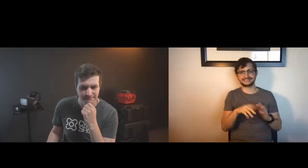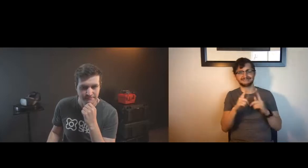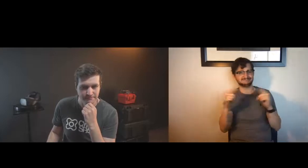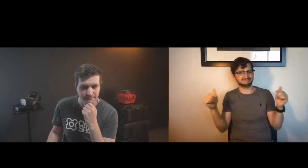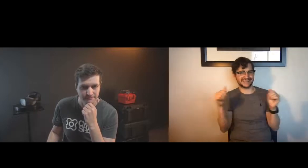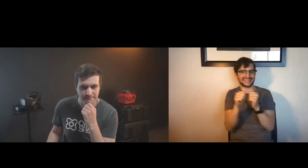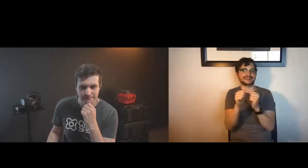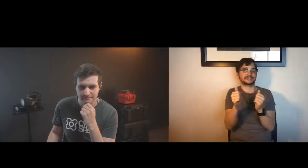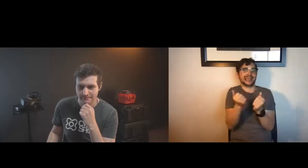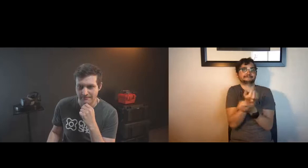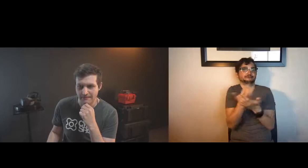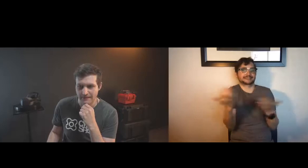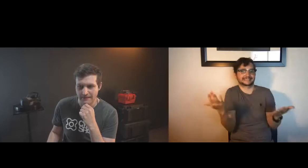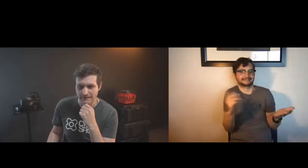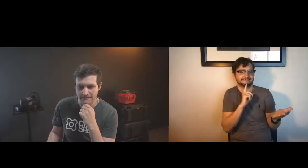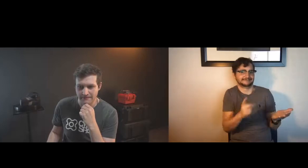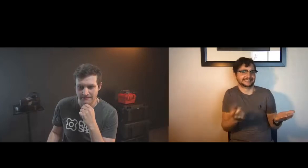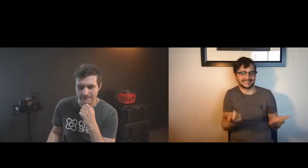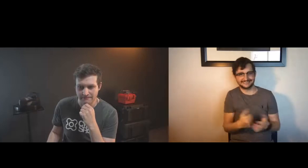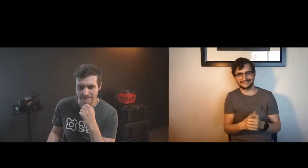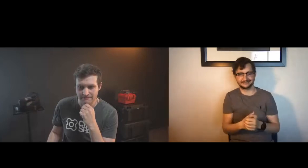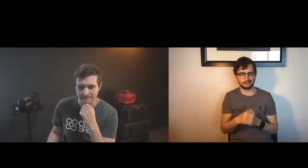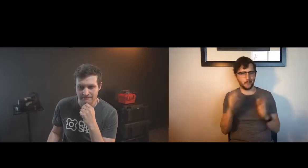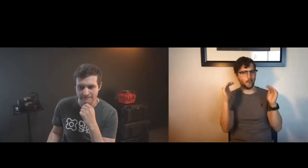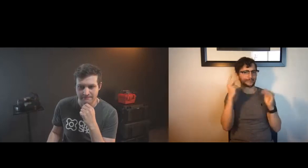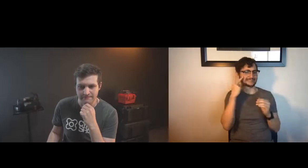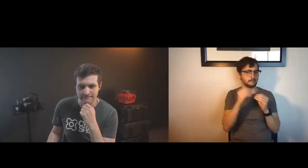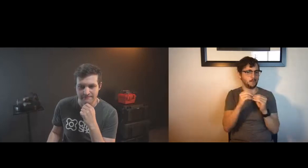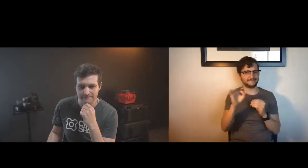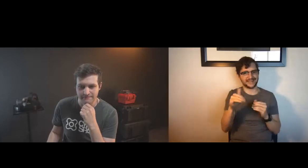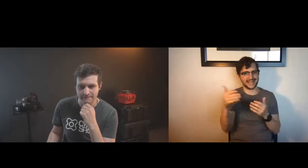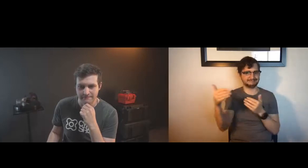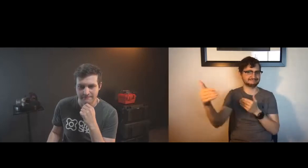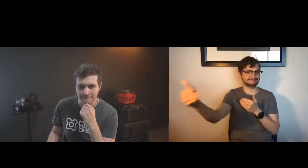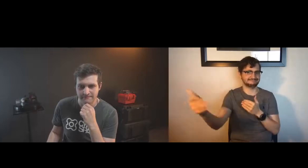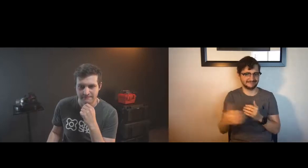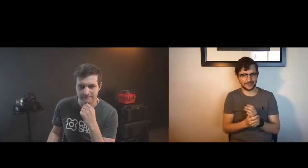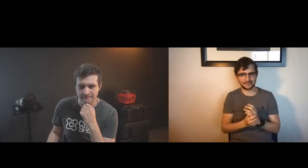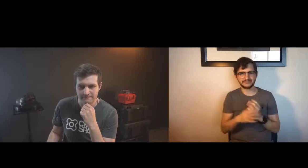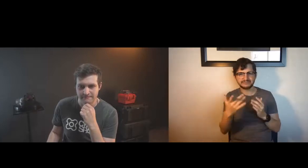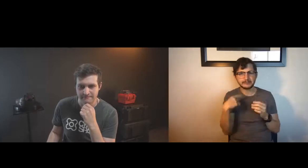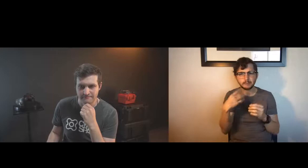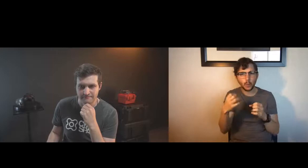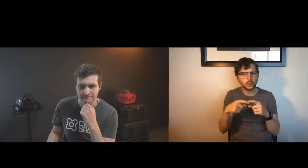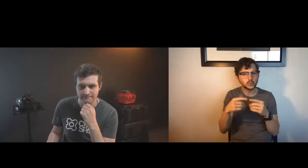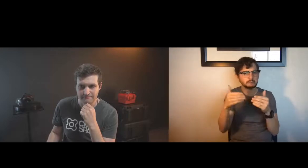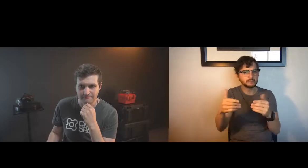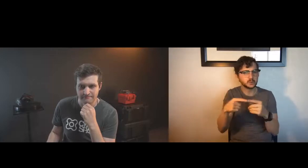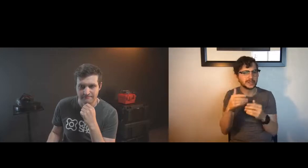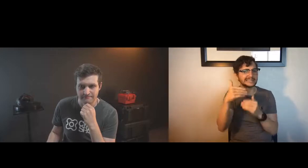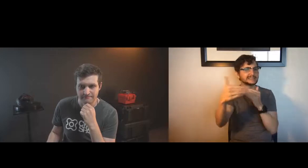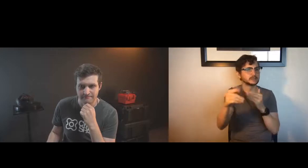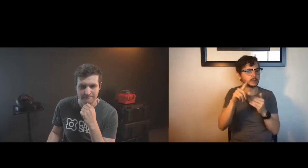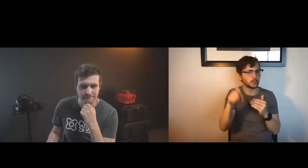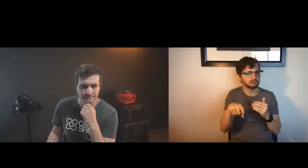in design development all aspects really hopefully we'll see that happen okay